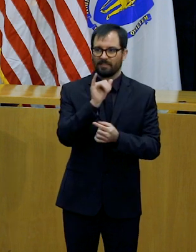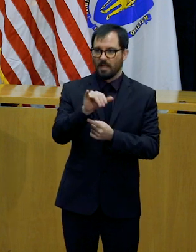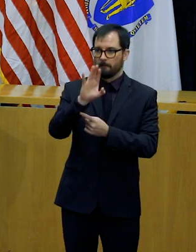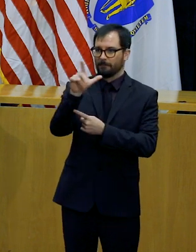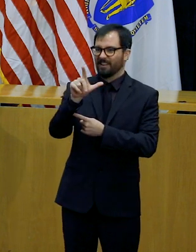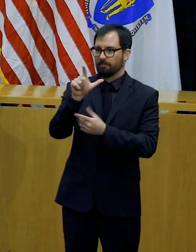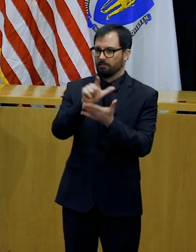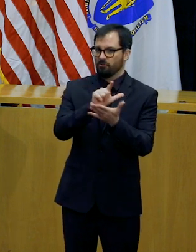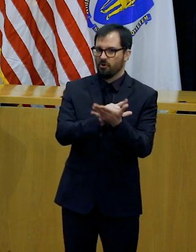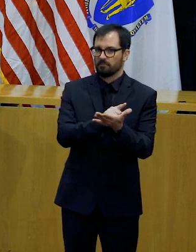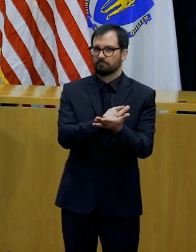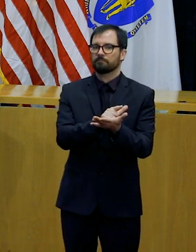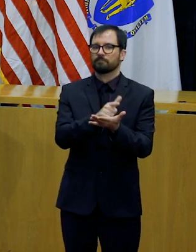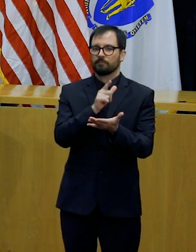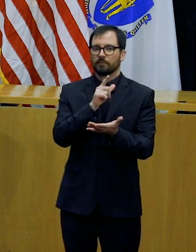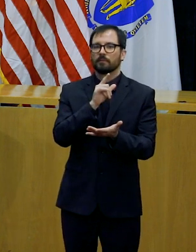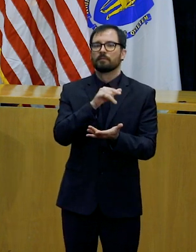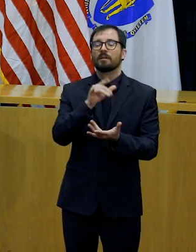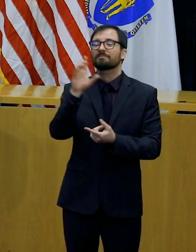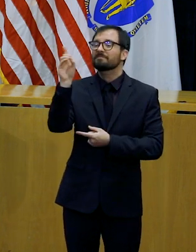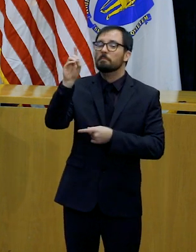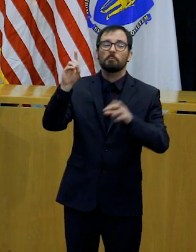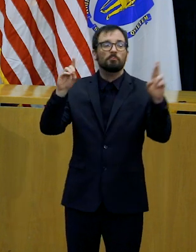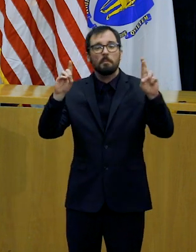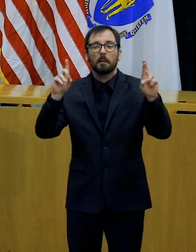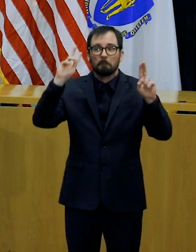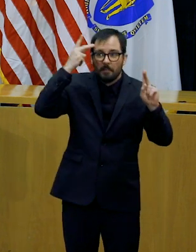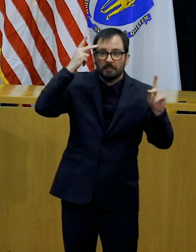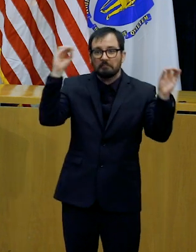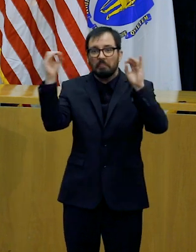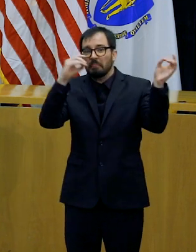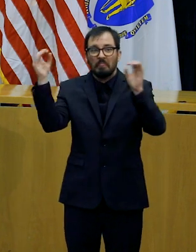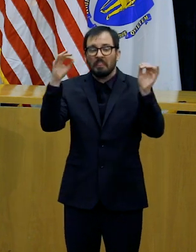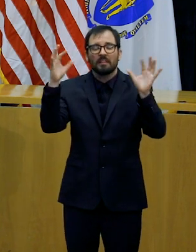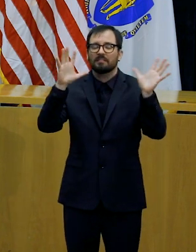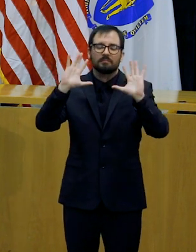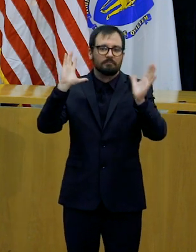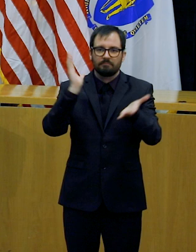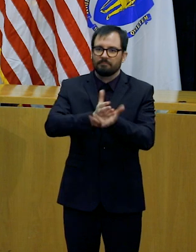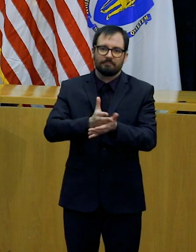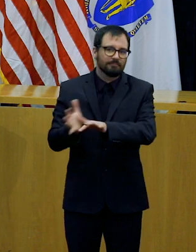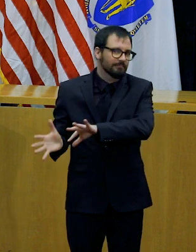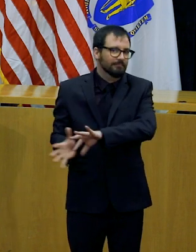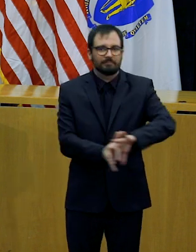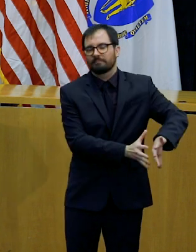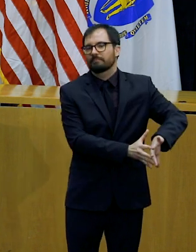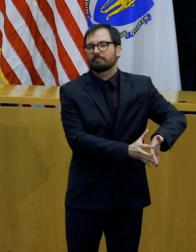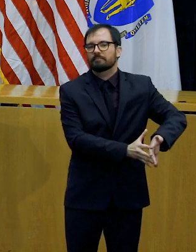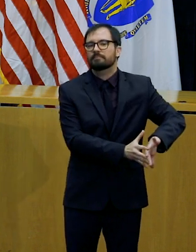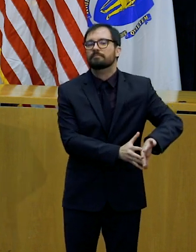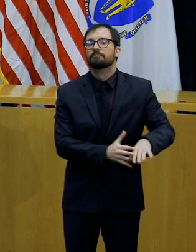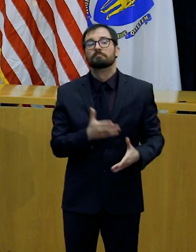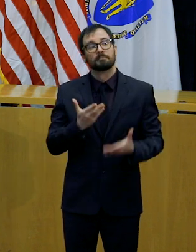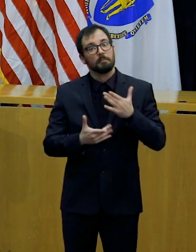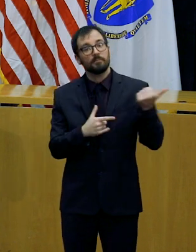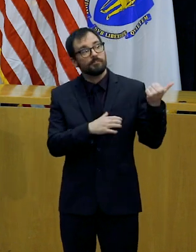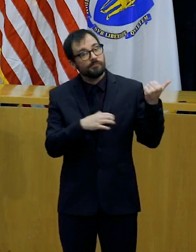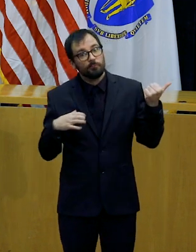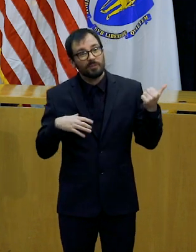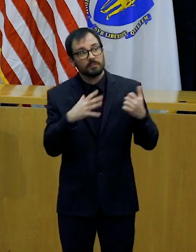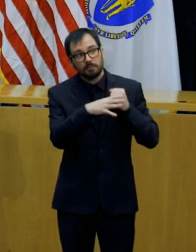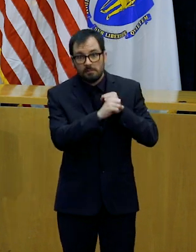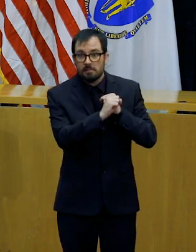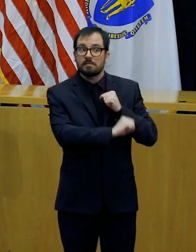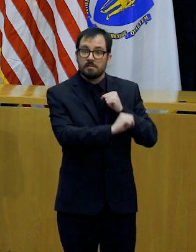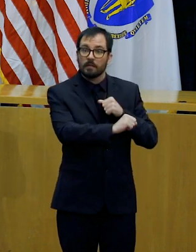behavior is simply not an option now. It may take a little longer than it should, in fact, it already has for Washington to come